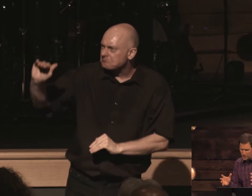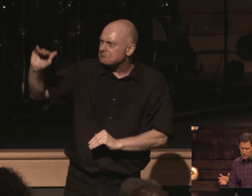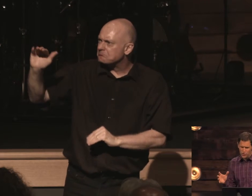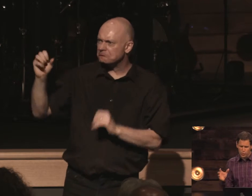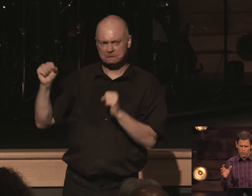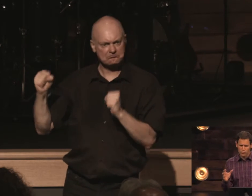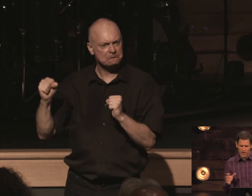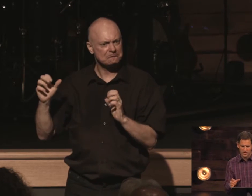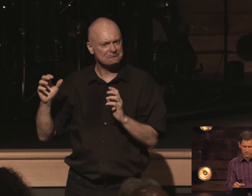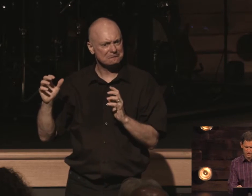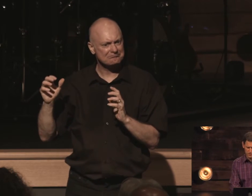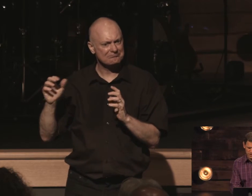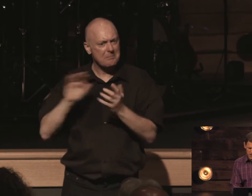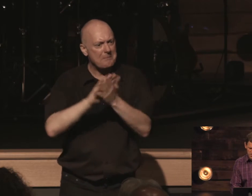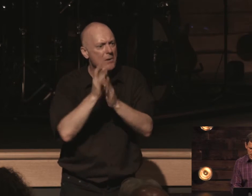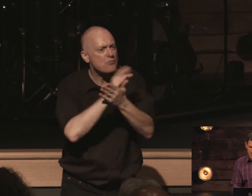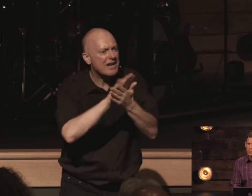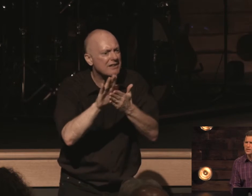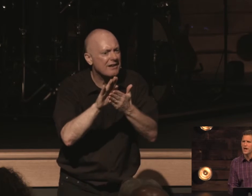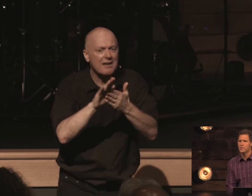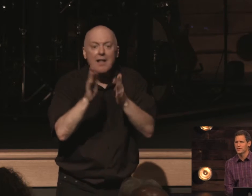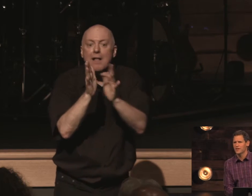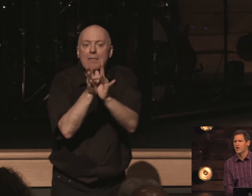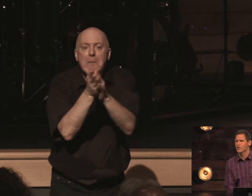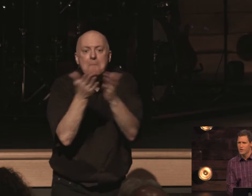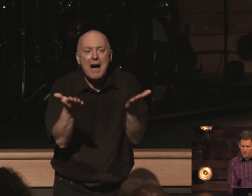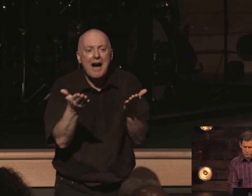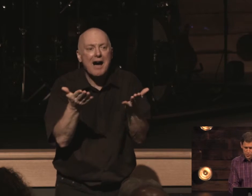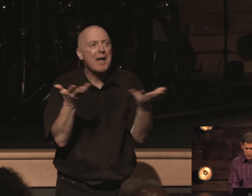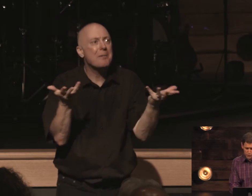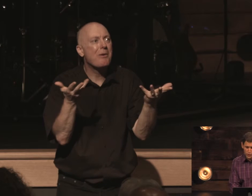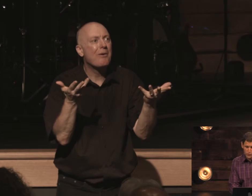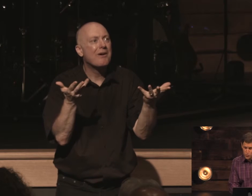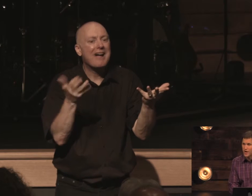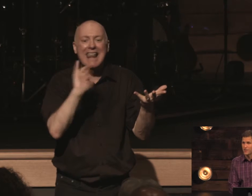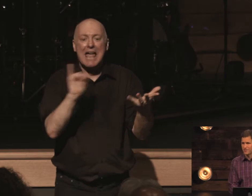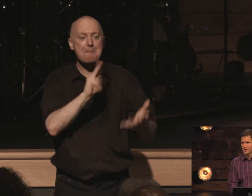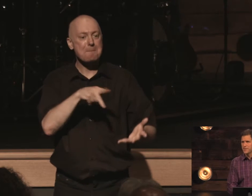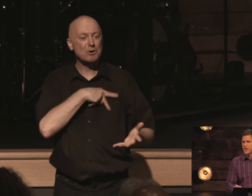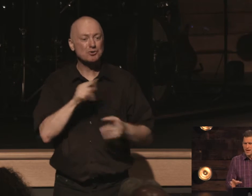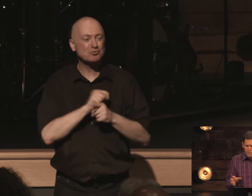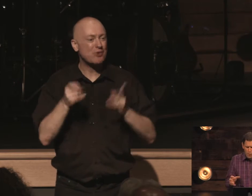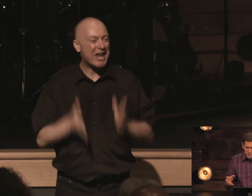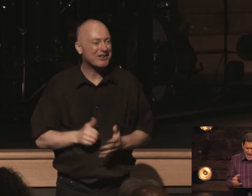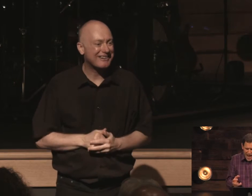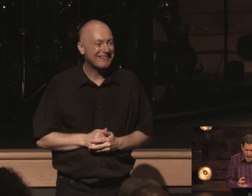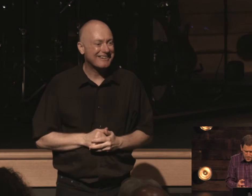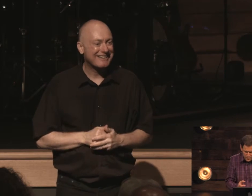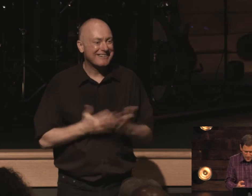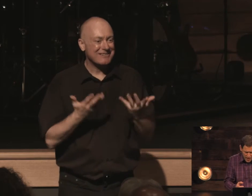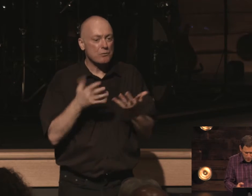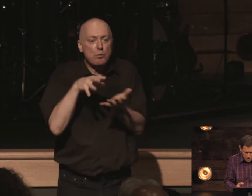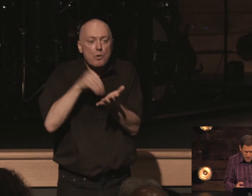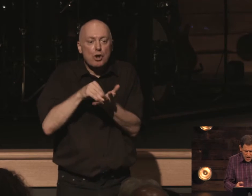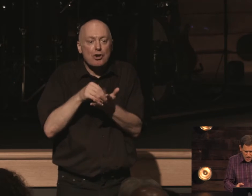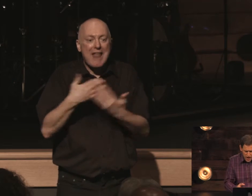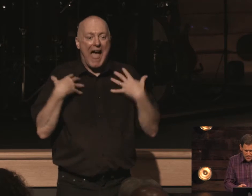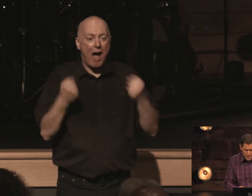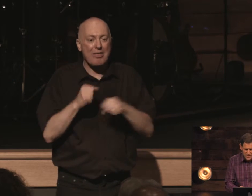towards righteousness the bible becomes in like our greatest personal trainer it forms habits of healthy godly